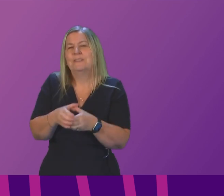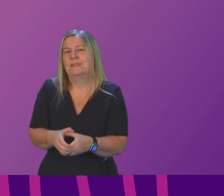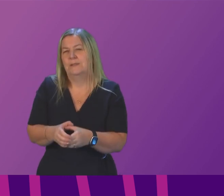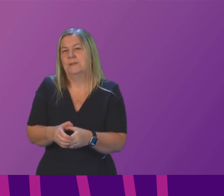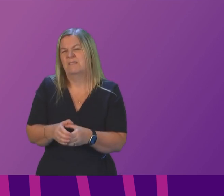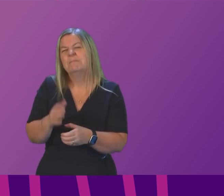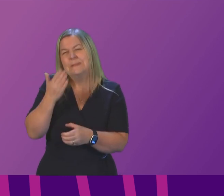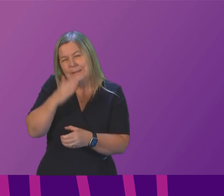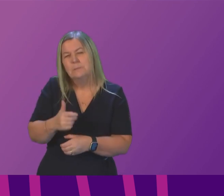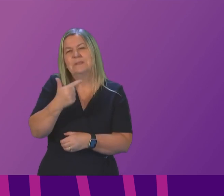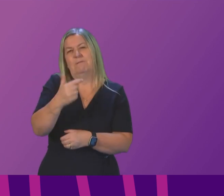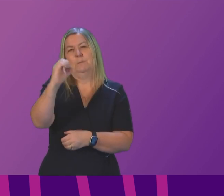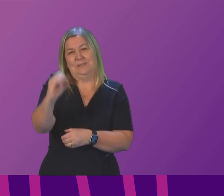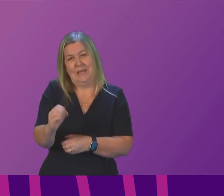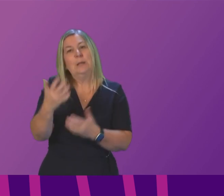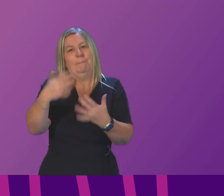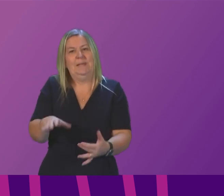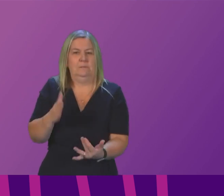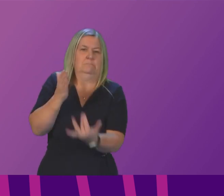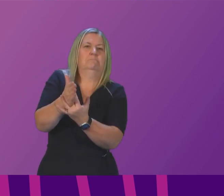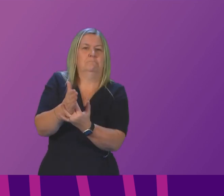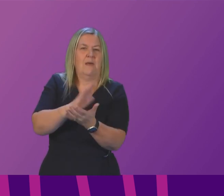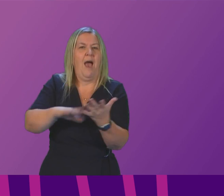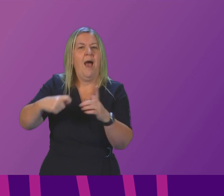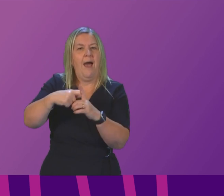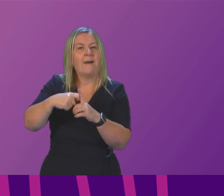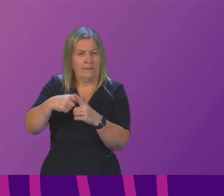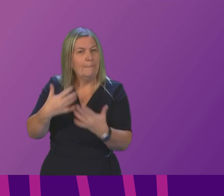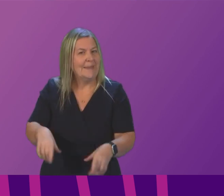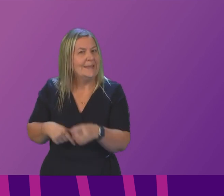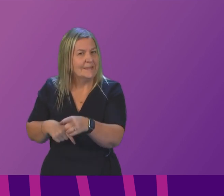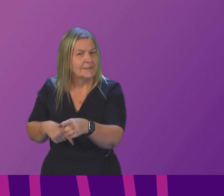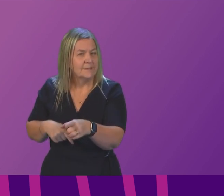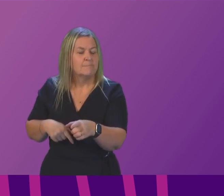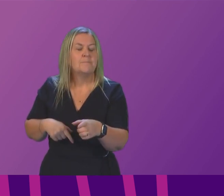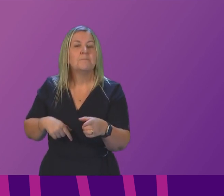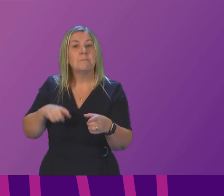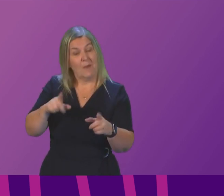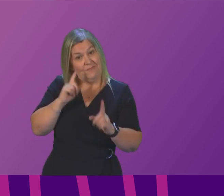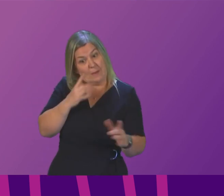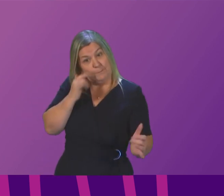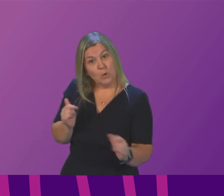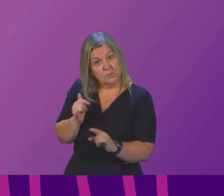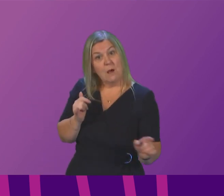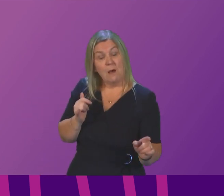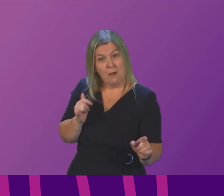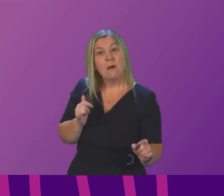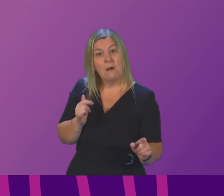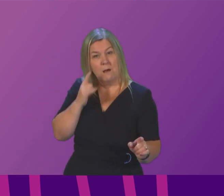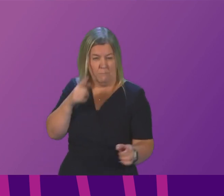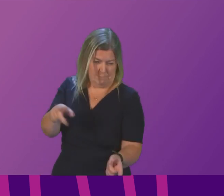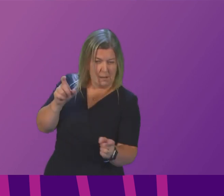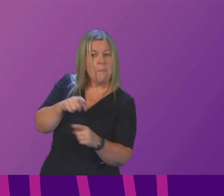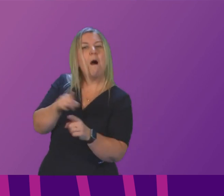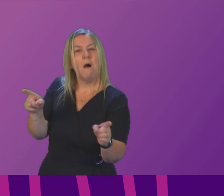% of handsets had been tampered with that is not acceptable but it is the robust monitoring that detected that and allowed steps to be taken